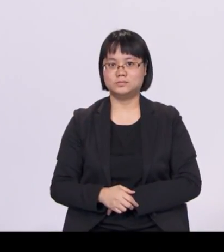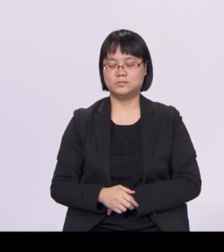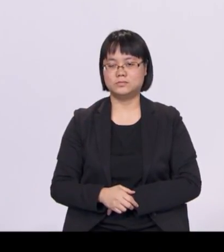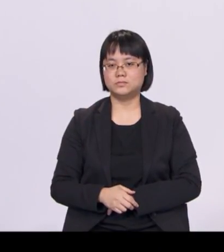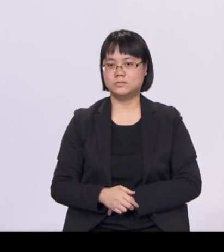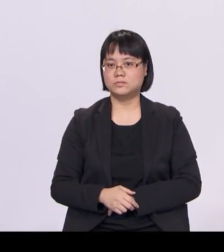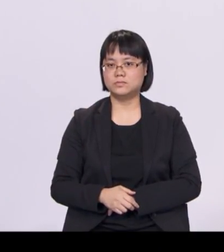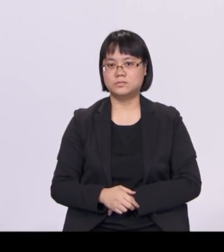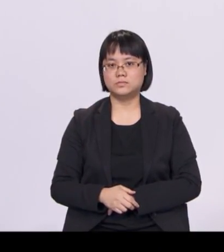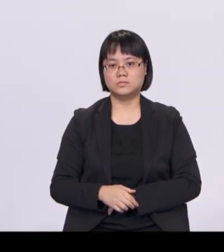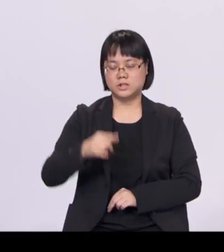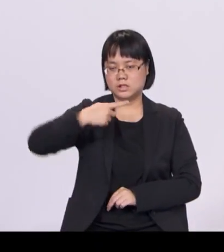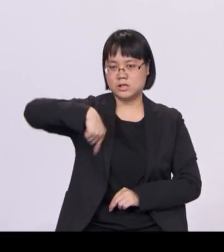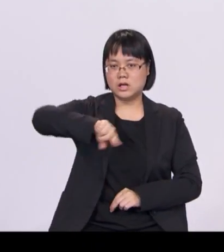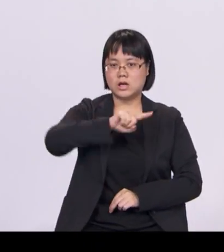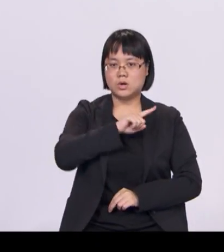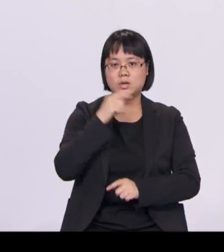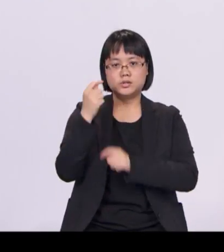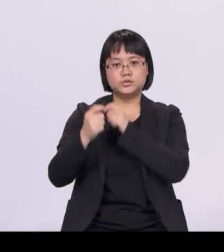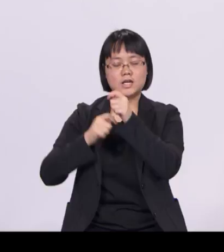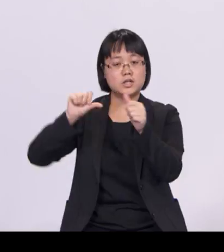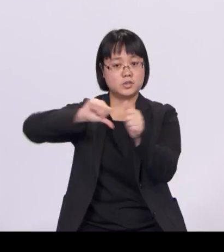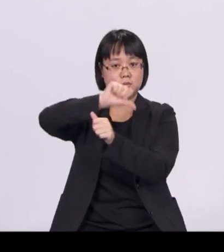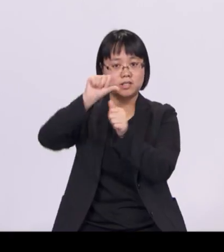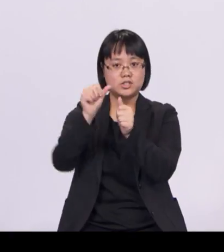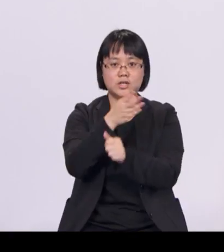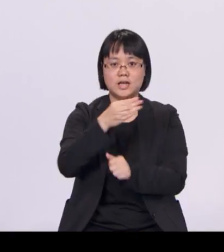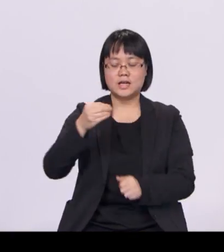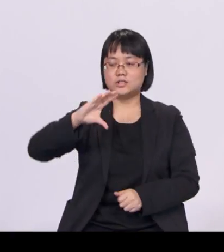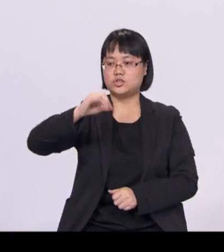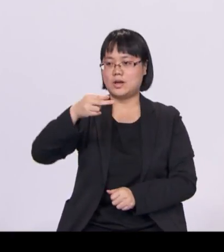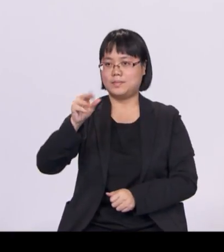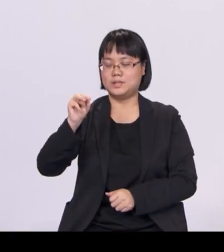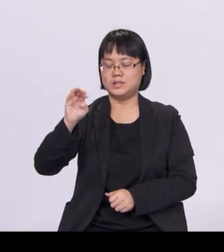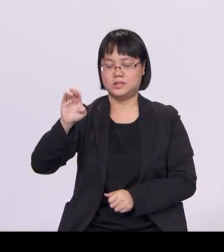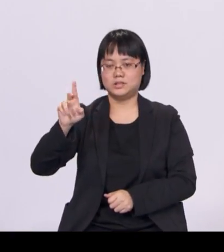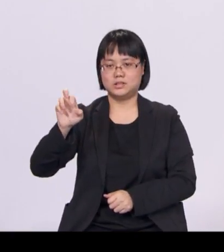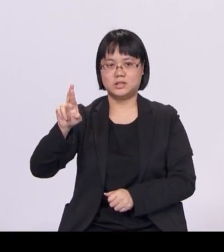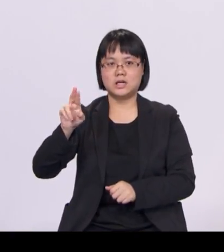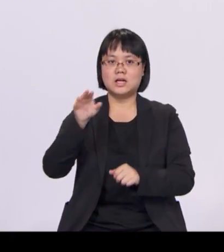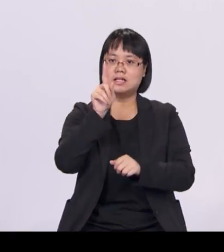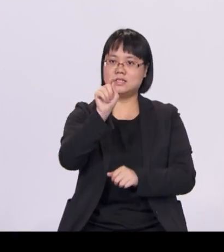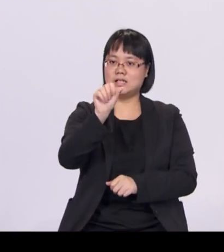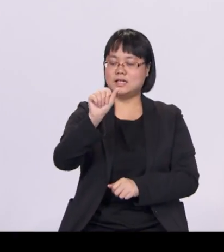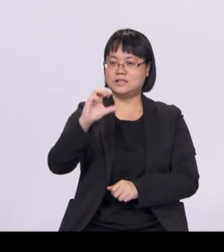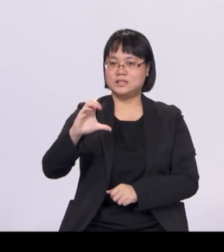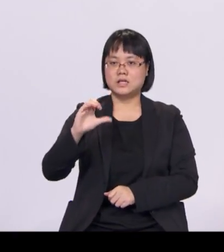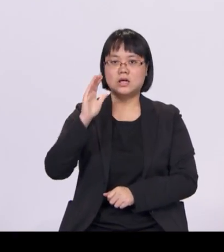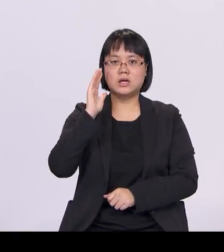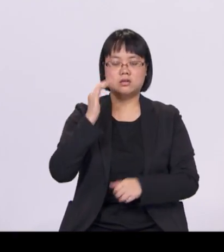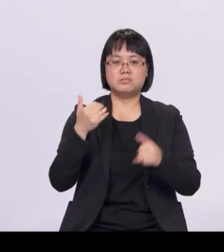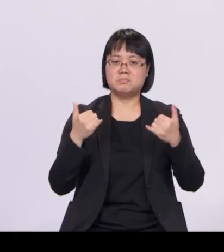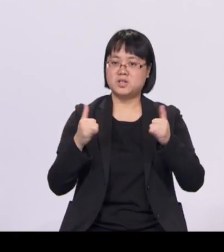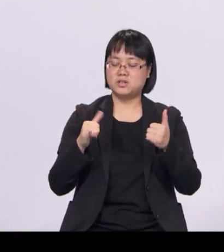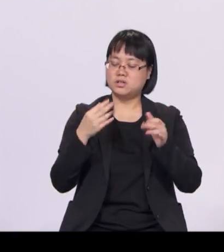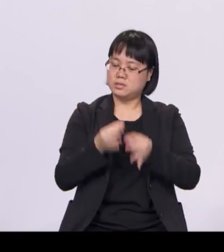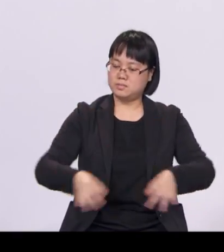Our trade associations and chambers, TACs, play an important leadership role in forging partnerships